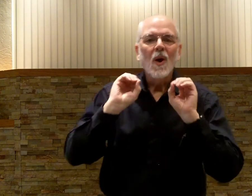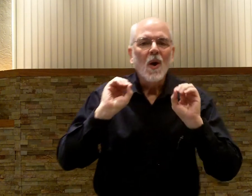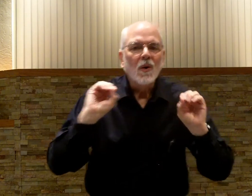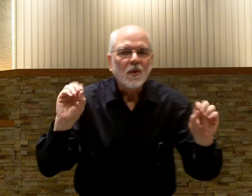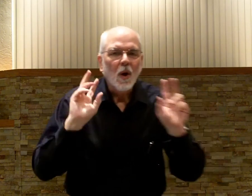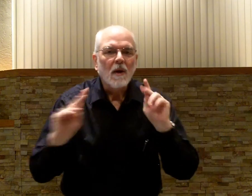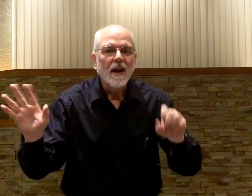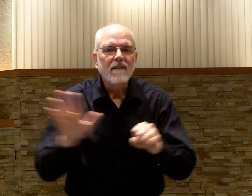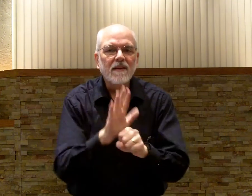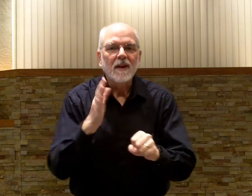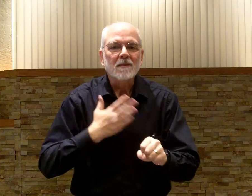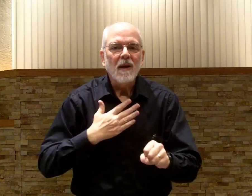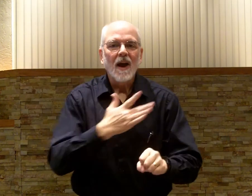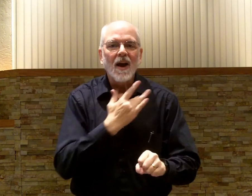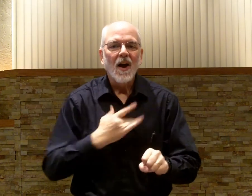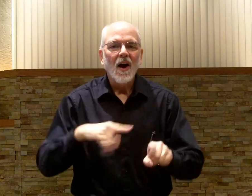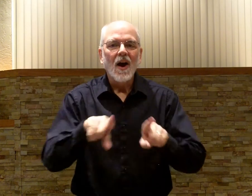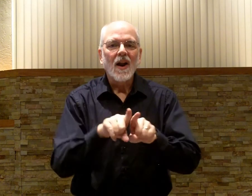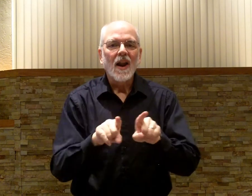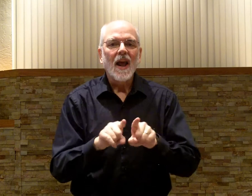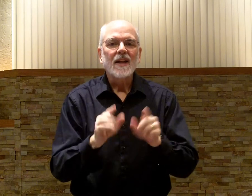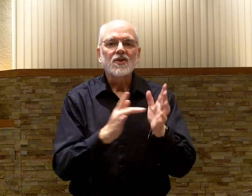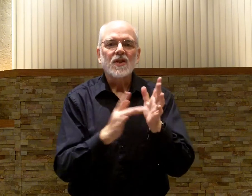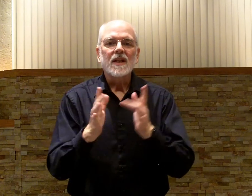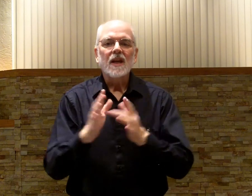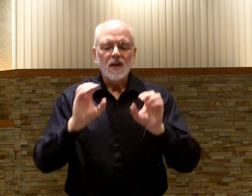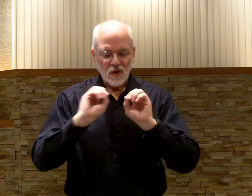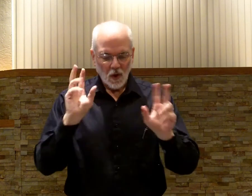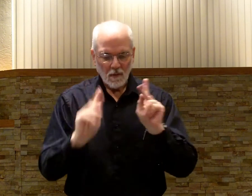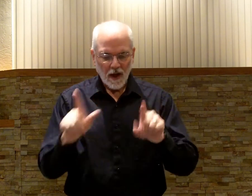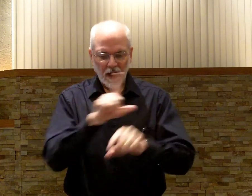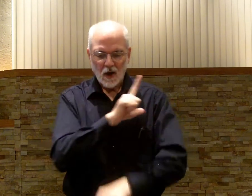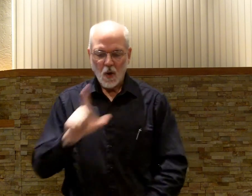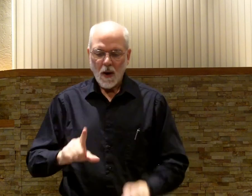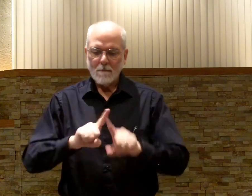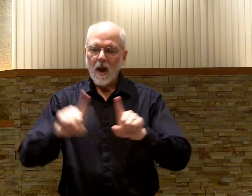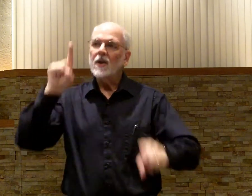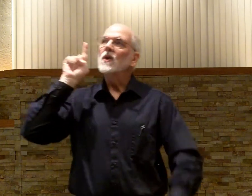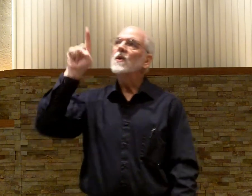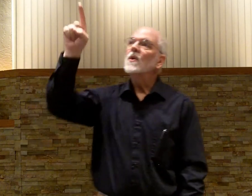Oh, nobody fills my heart like Jesus. Nobody, Lord, but you.